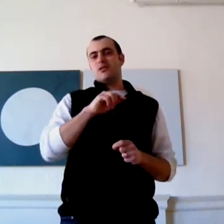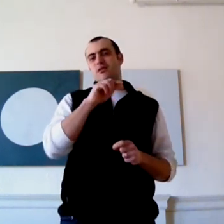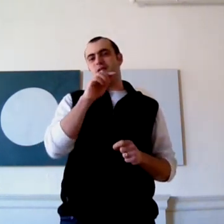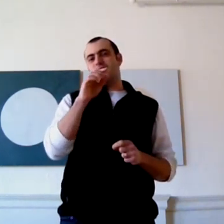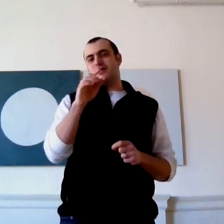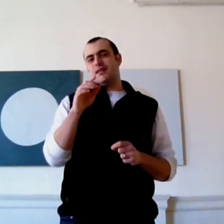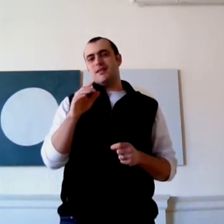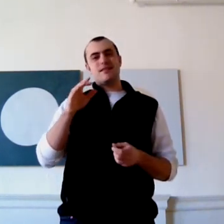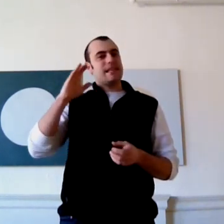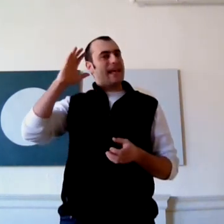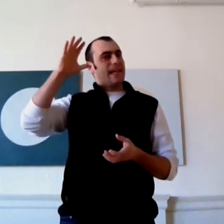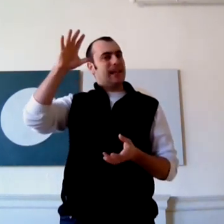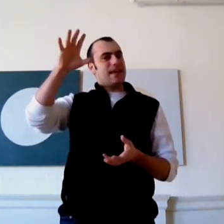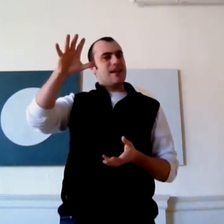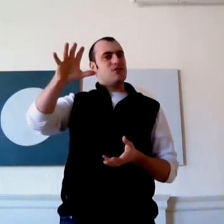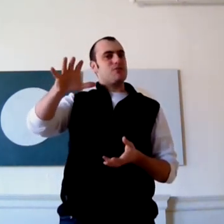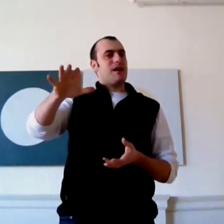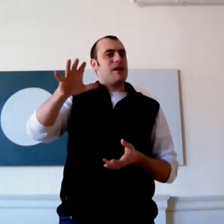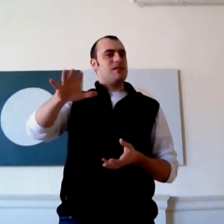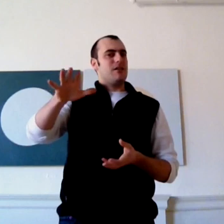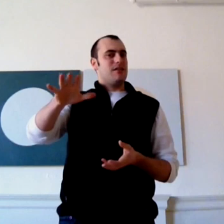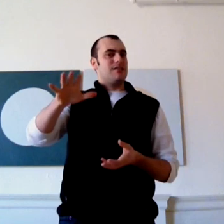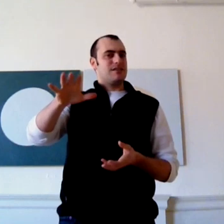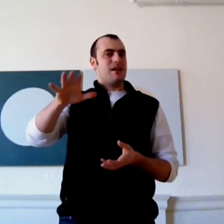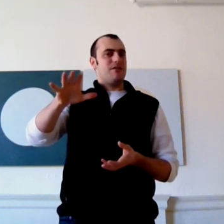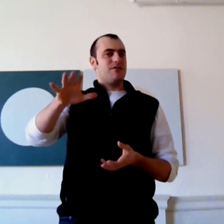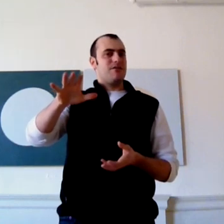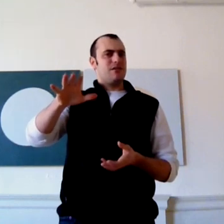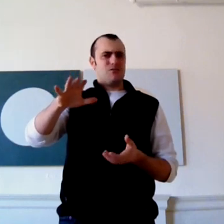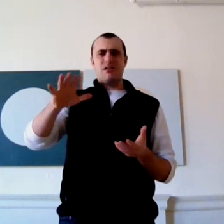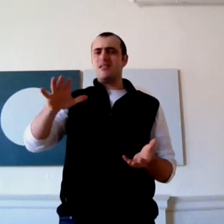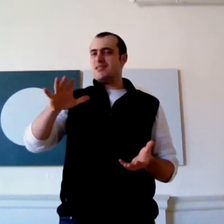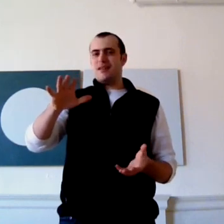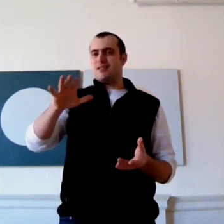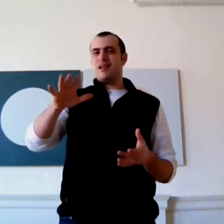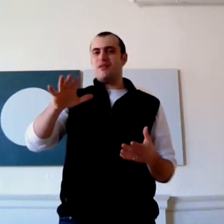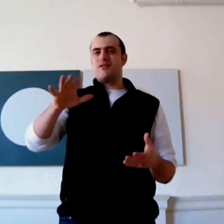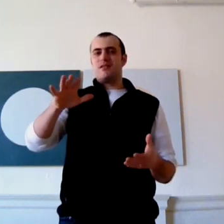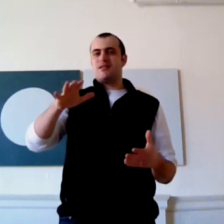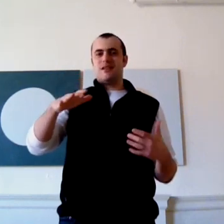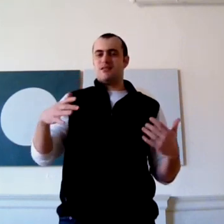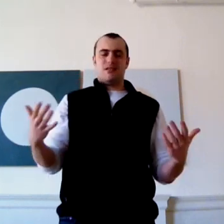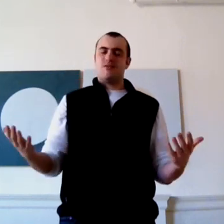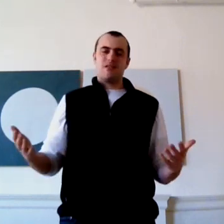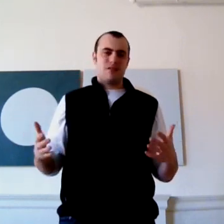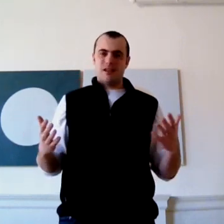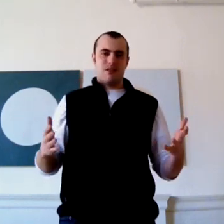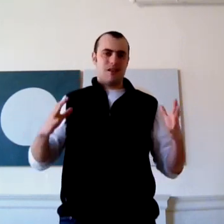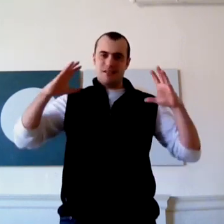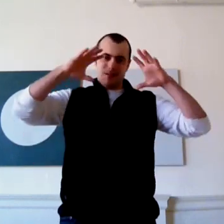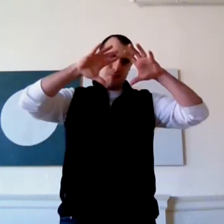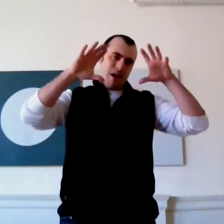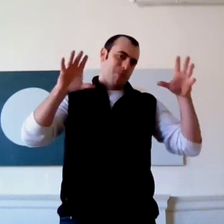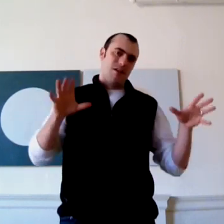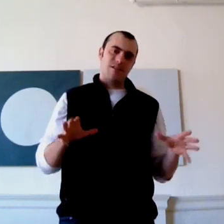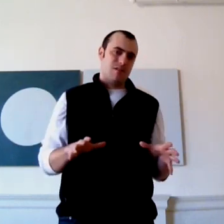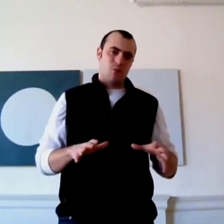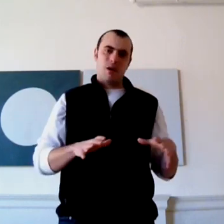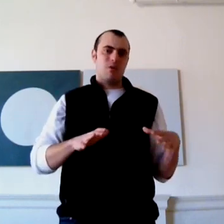learn to listen and land your mind on this stuff. It's really slow stuff at first and it's frustrating. It doesn't add on to the way we're